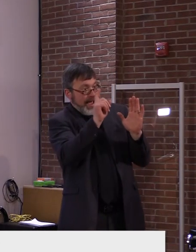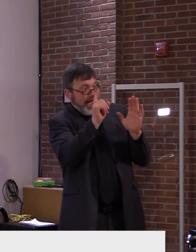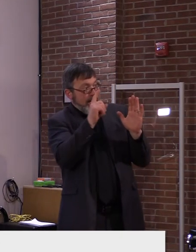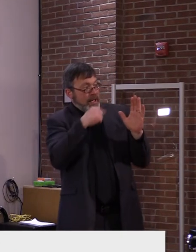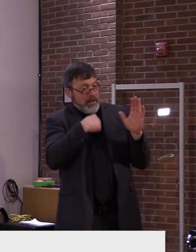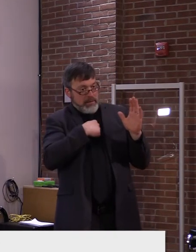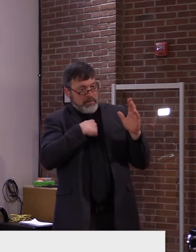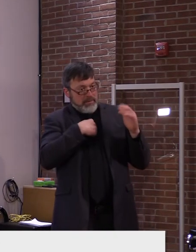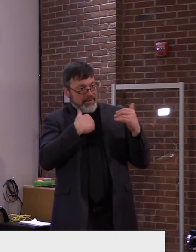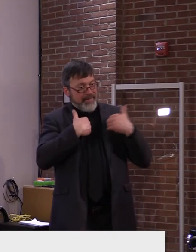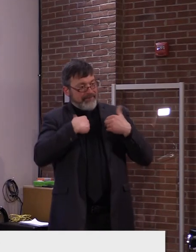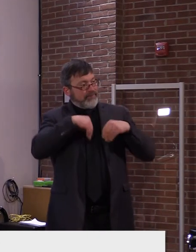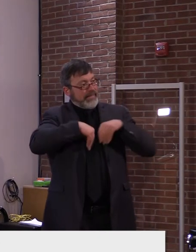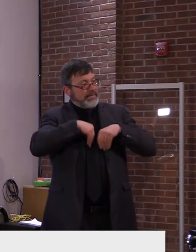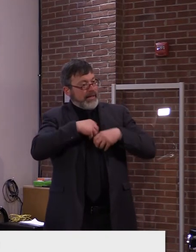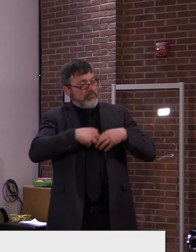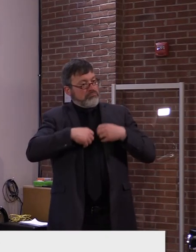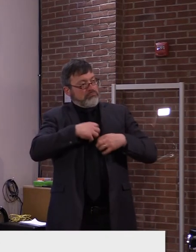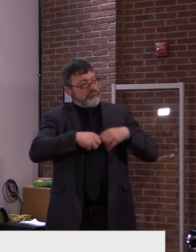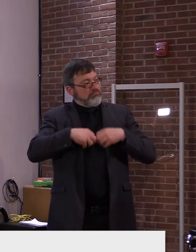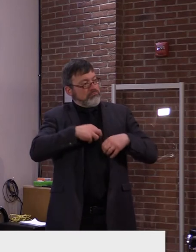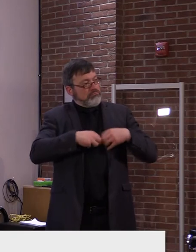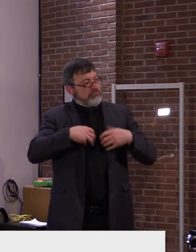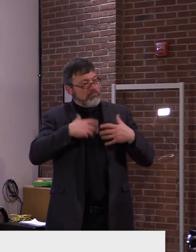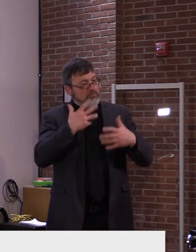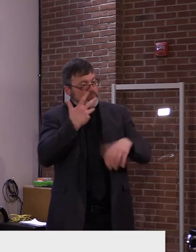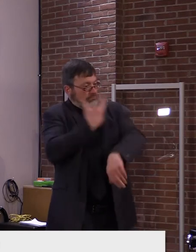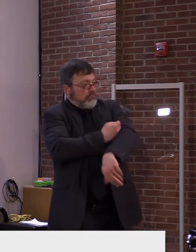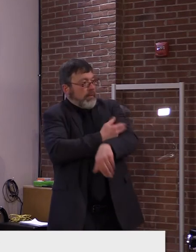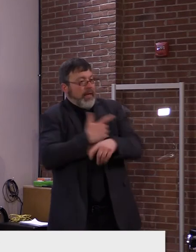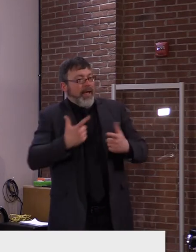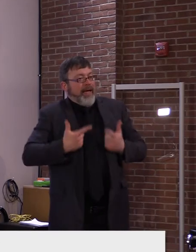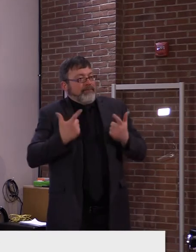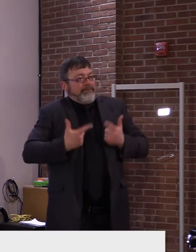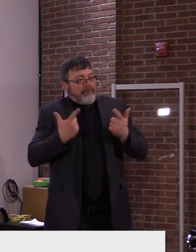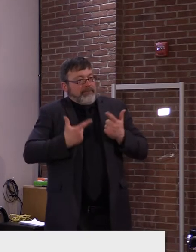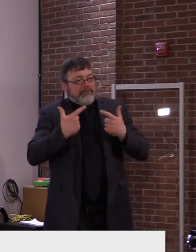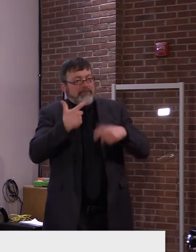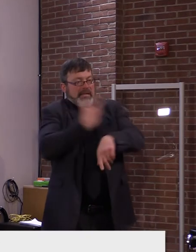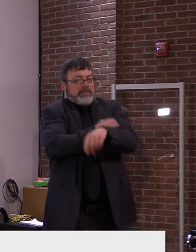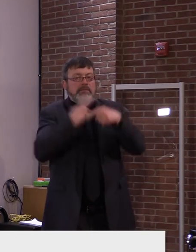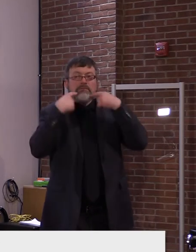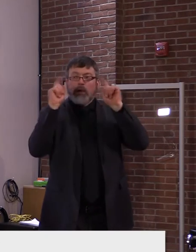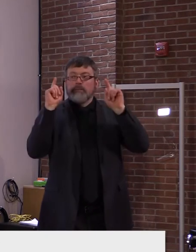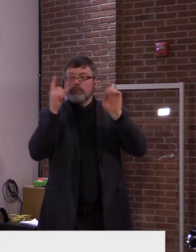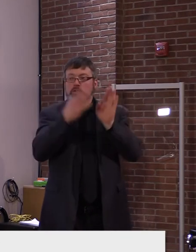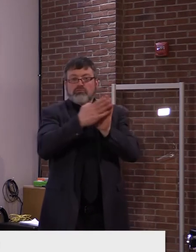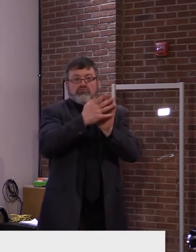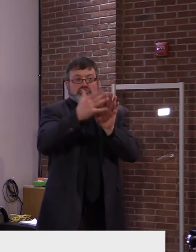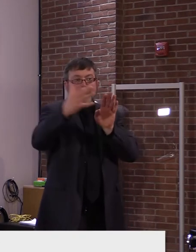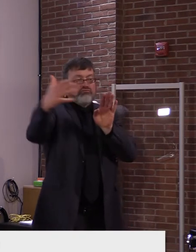a vaccine remains effective? Dr. Laveen?